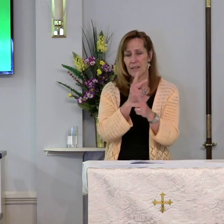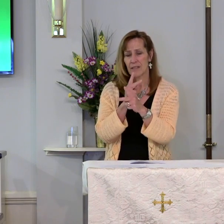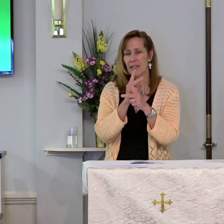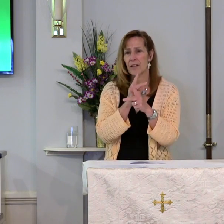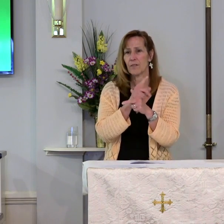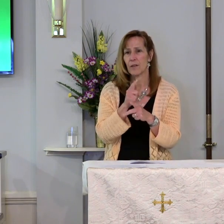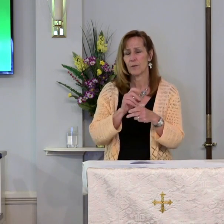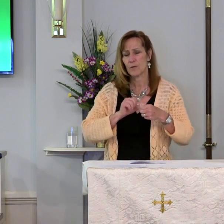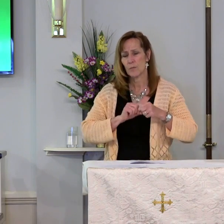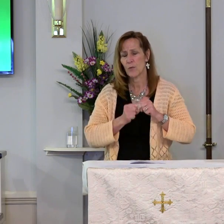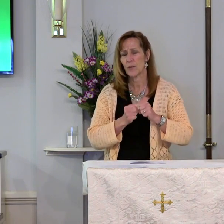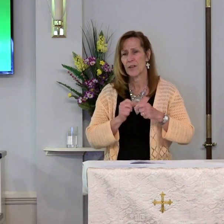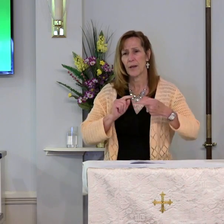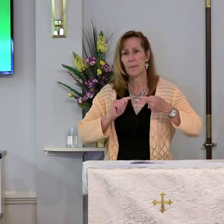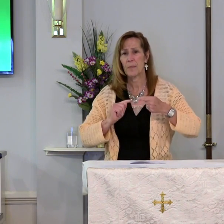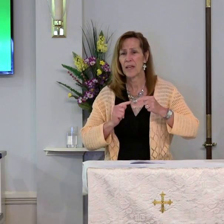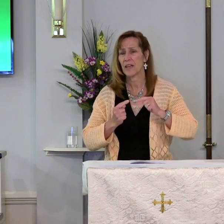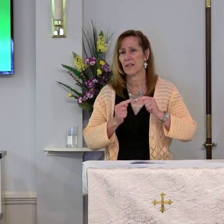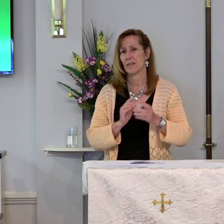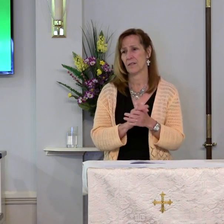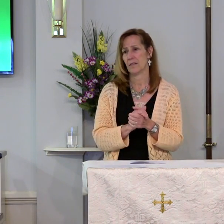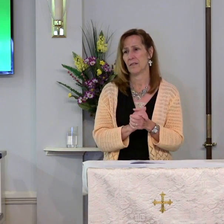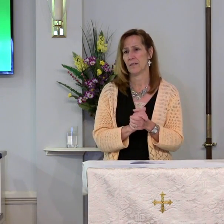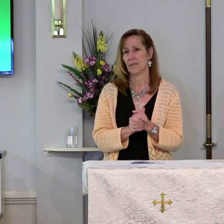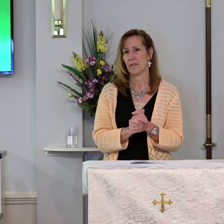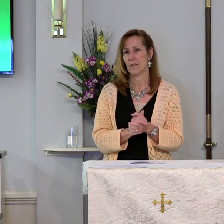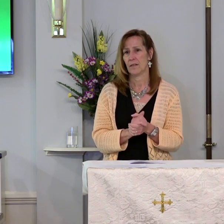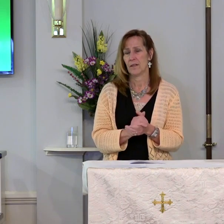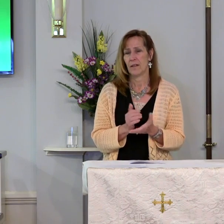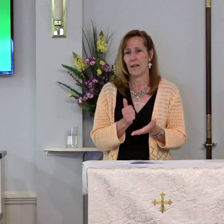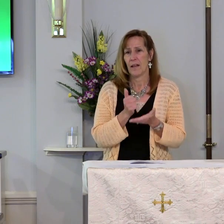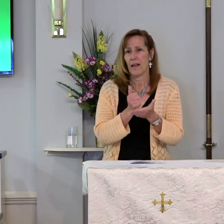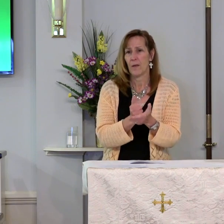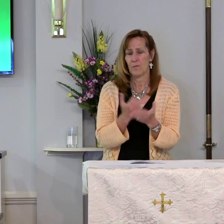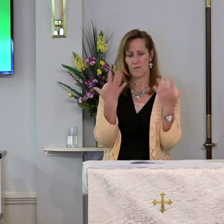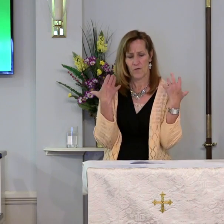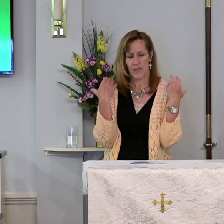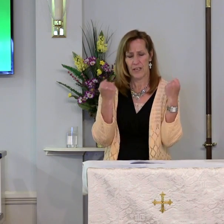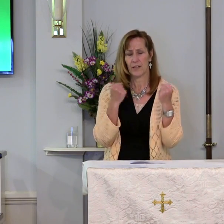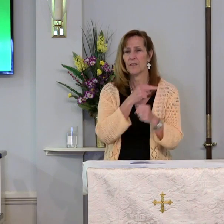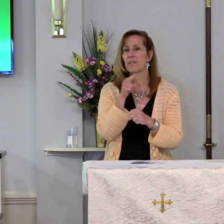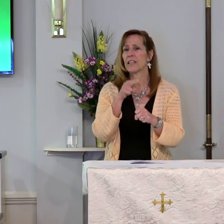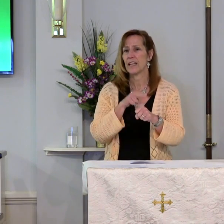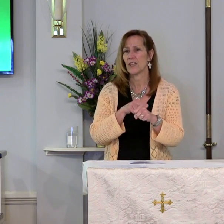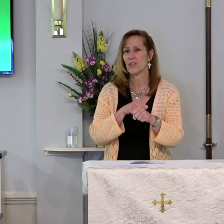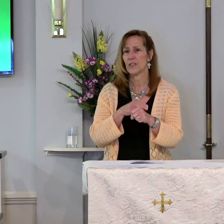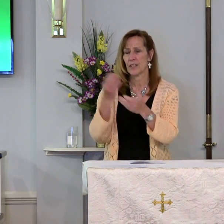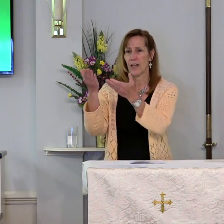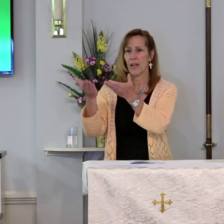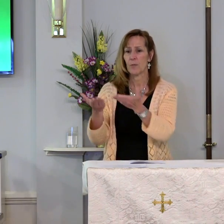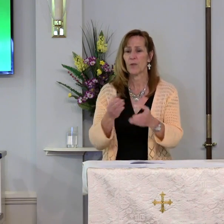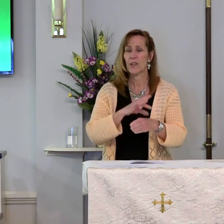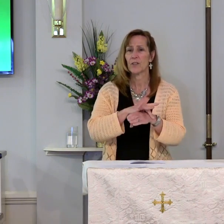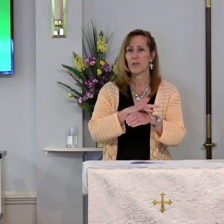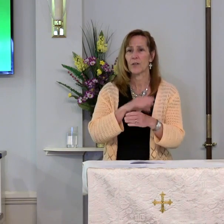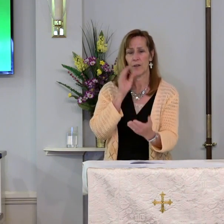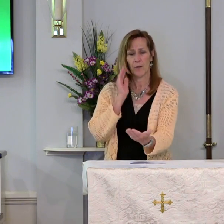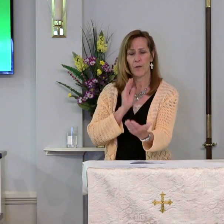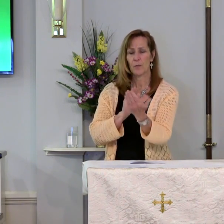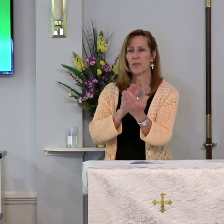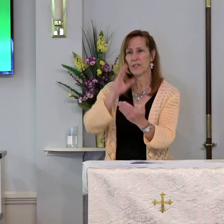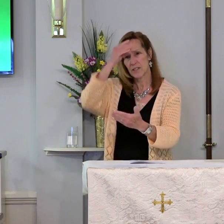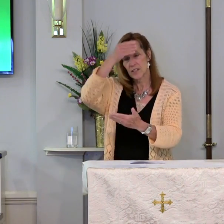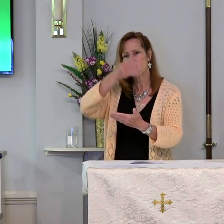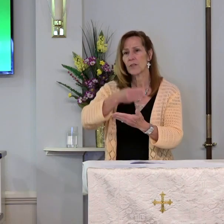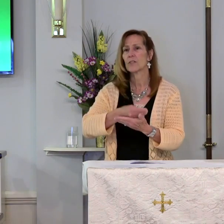those in mourning and pain, seek the healing of the nations, and bring to earth the presence of